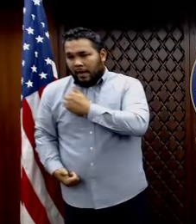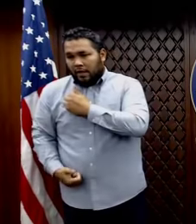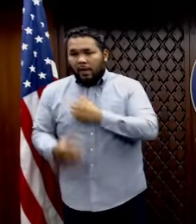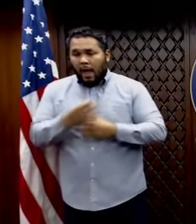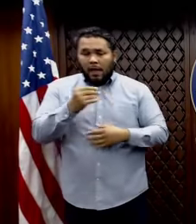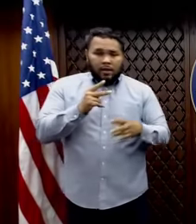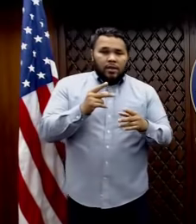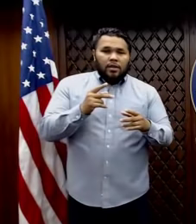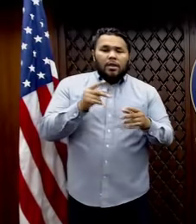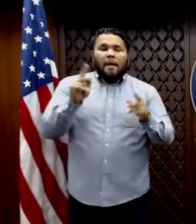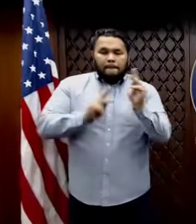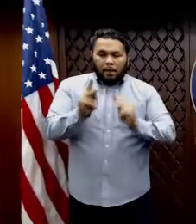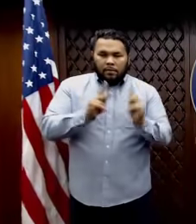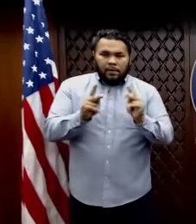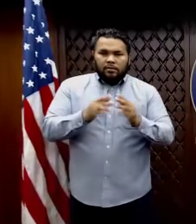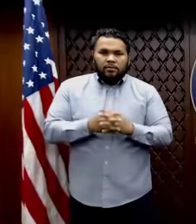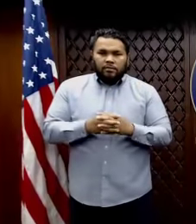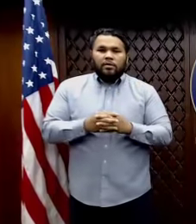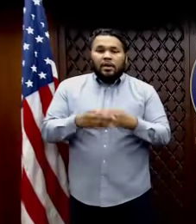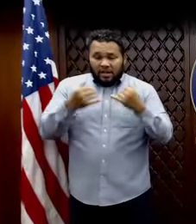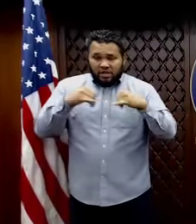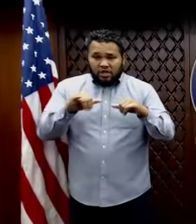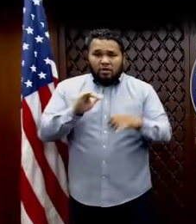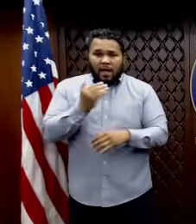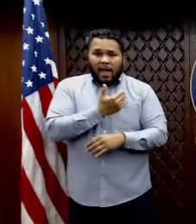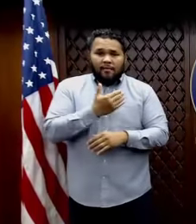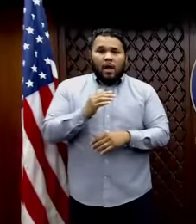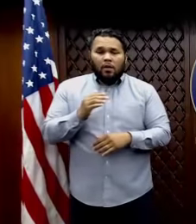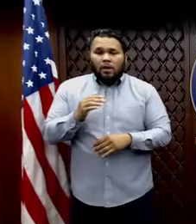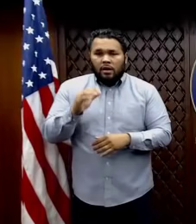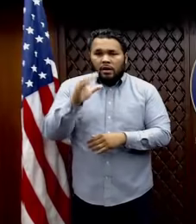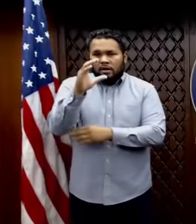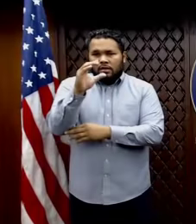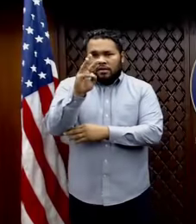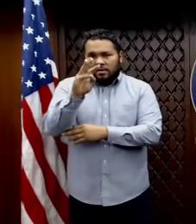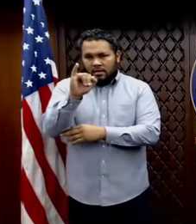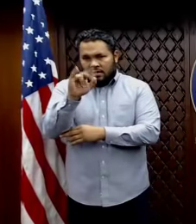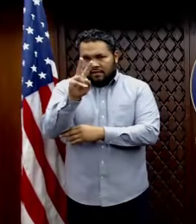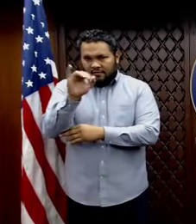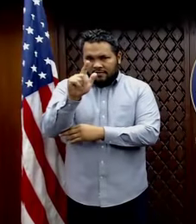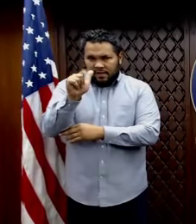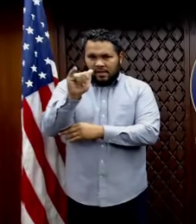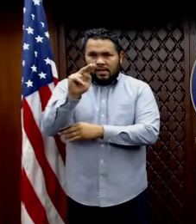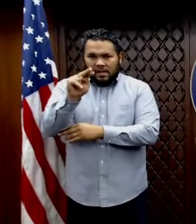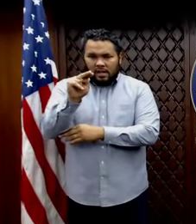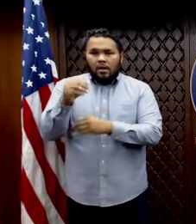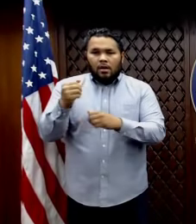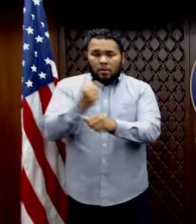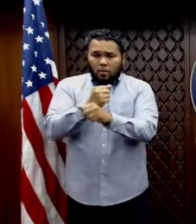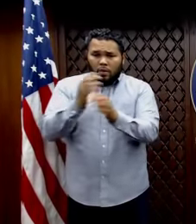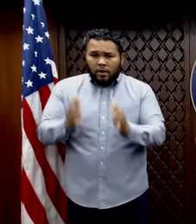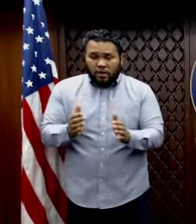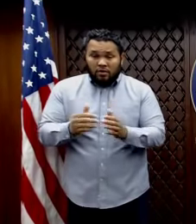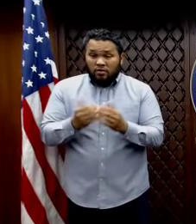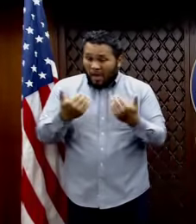workers, uh, manning, manning these facilities. Uh, any, any concern there with that